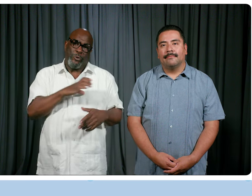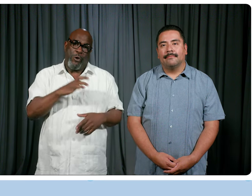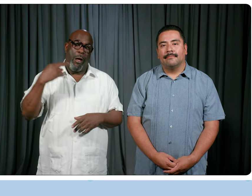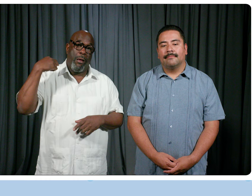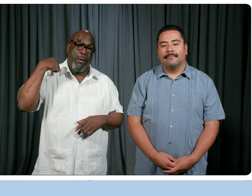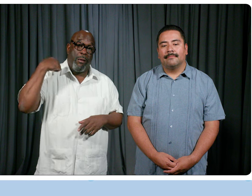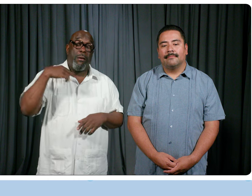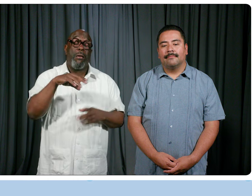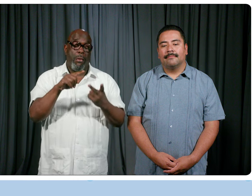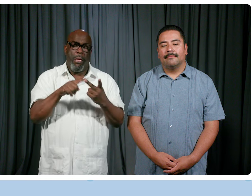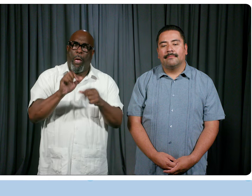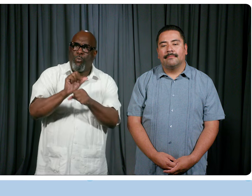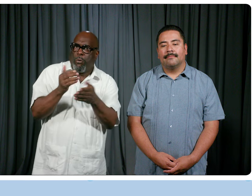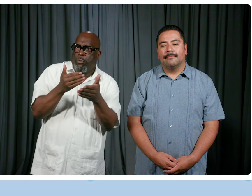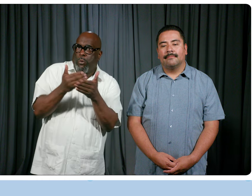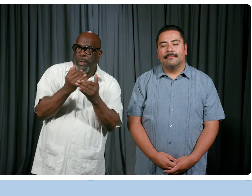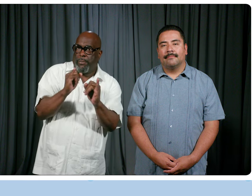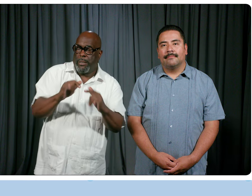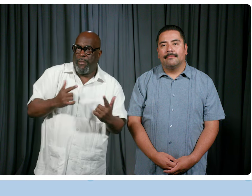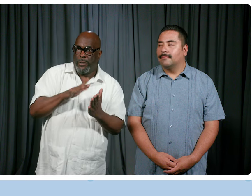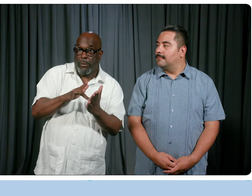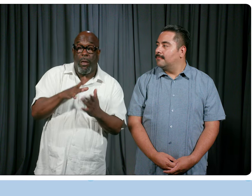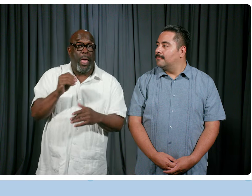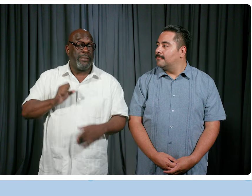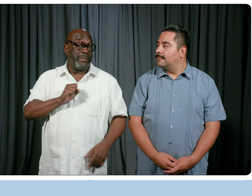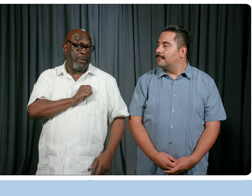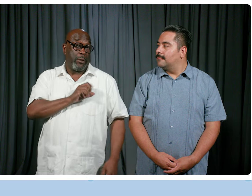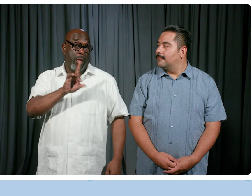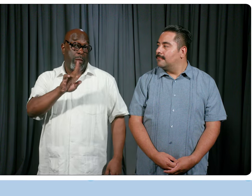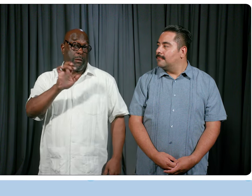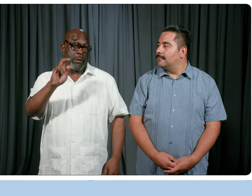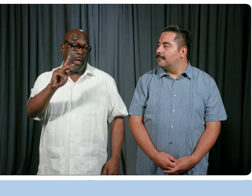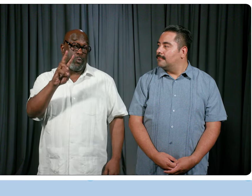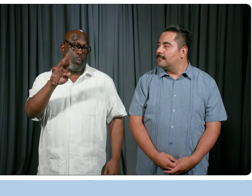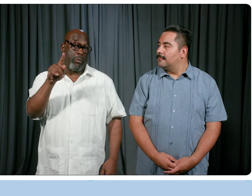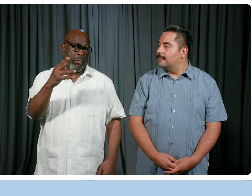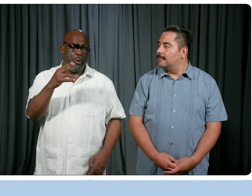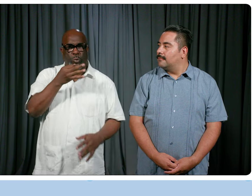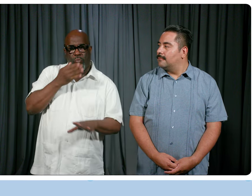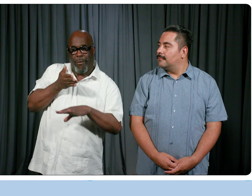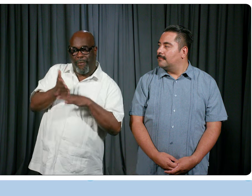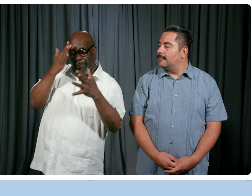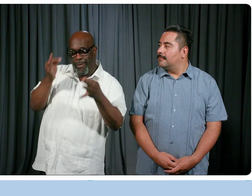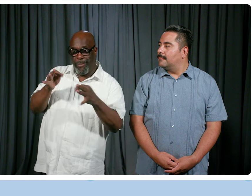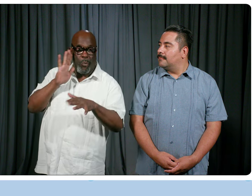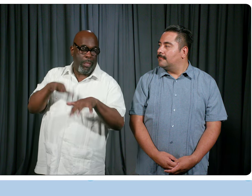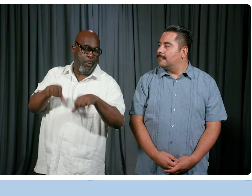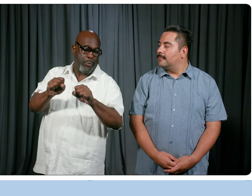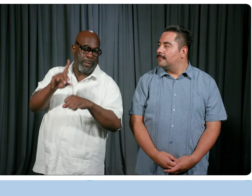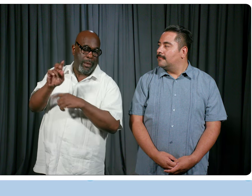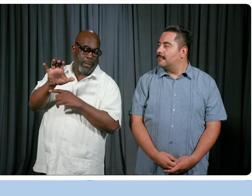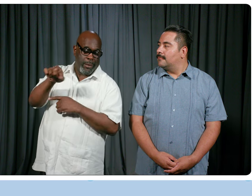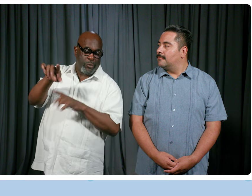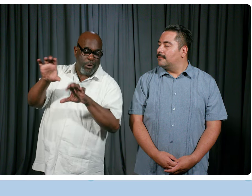you know, work closely with independent living centers and such. And Senator Duckworth had convened a group shortly after Chicago was determined to be the city that was